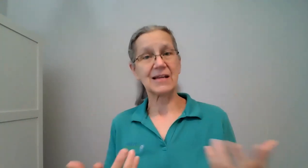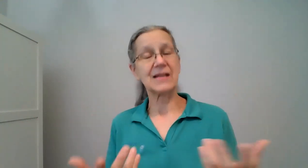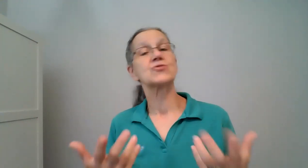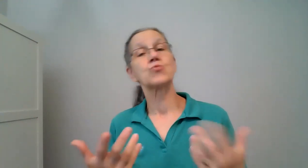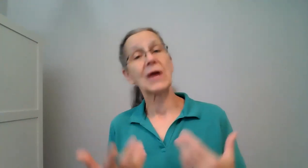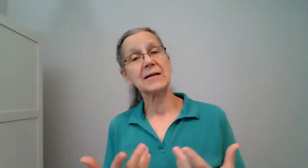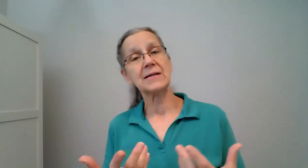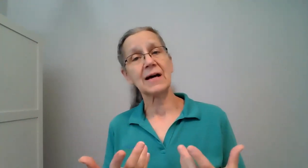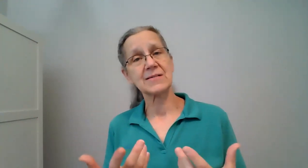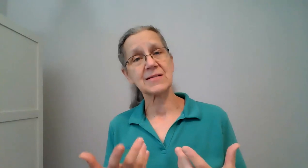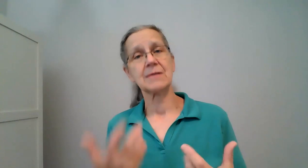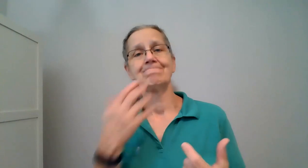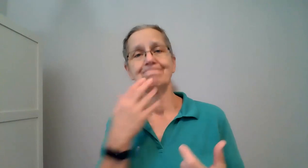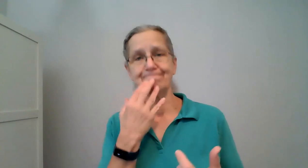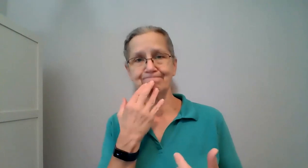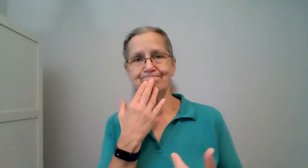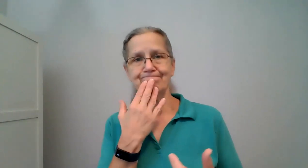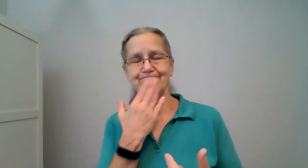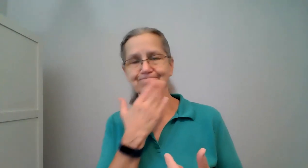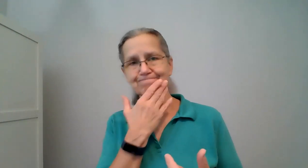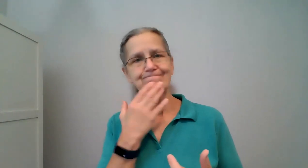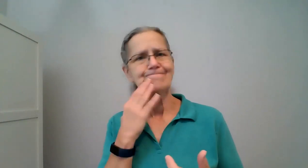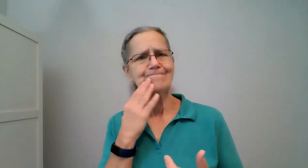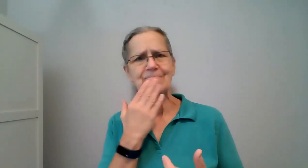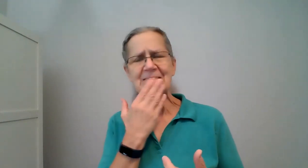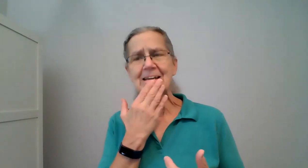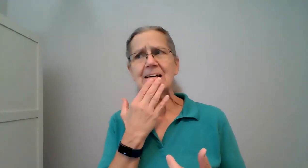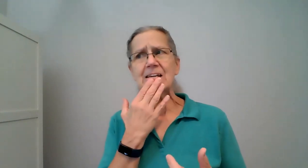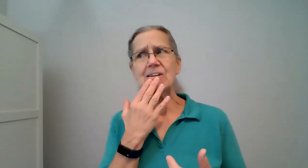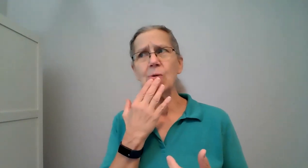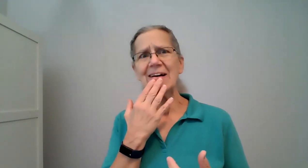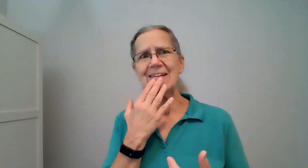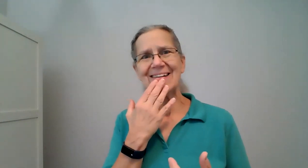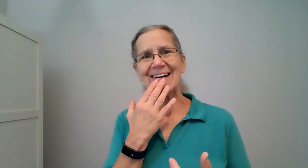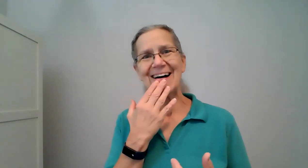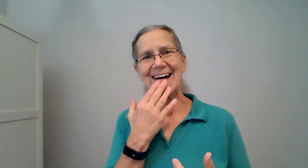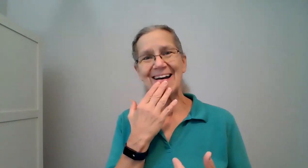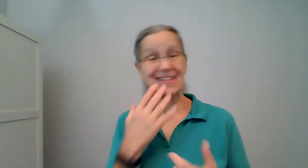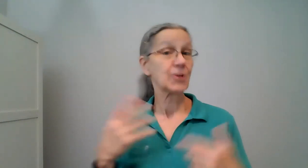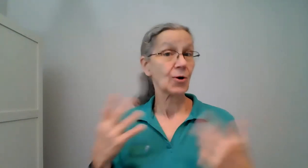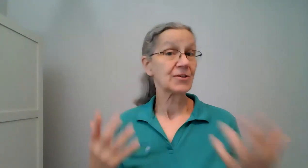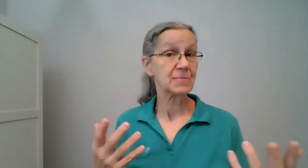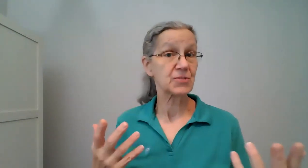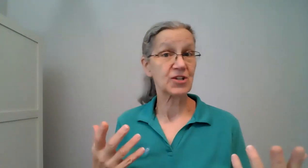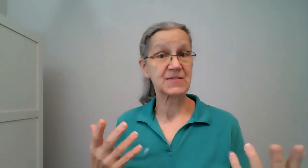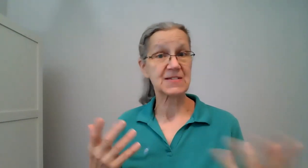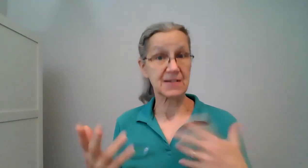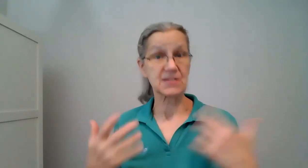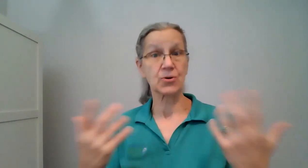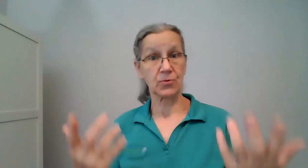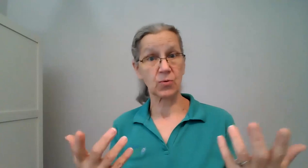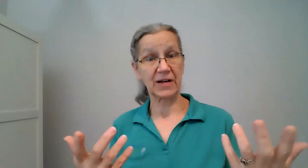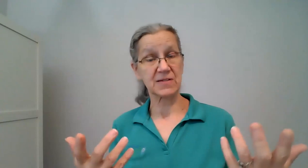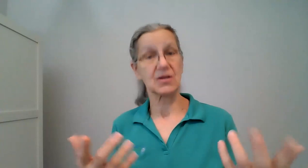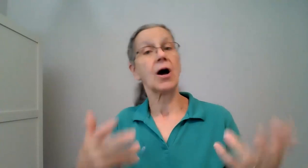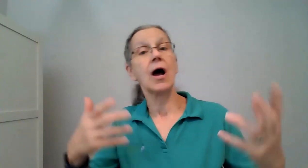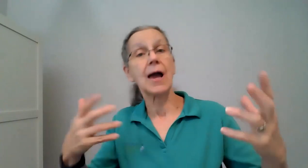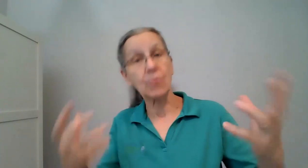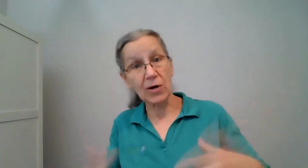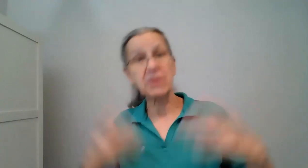is recognizing hmm you know what i think there are some shifts in certain ways and what are